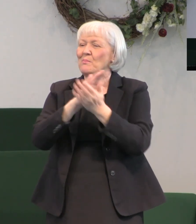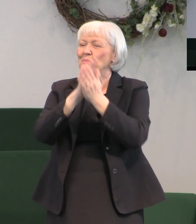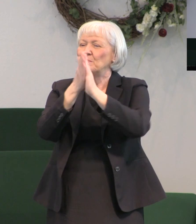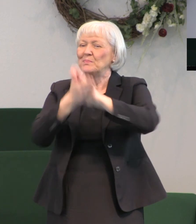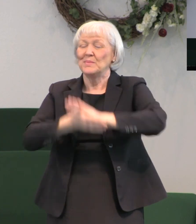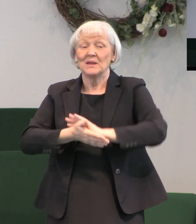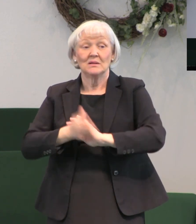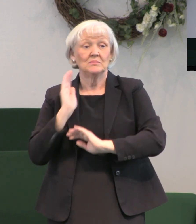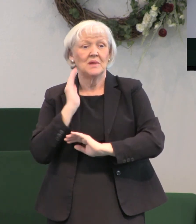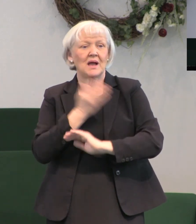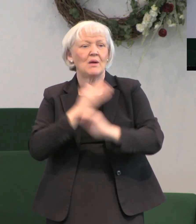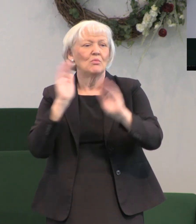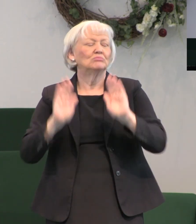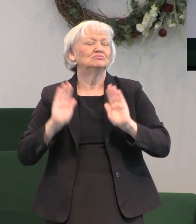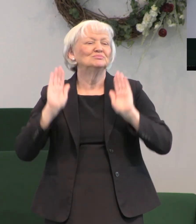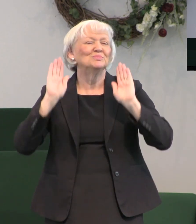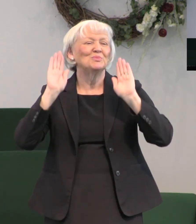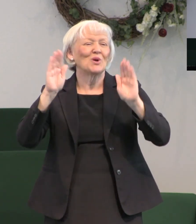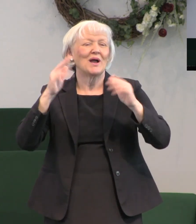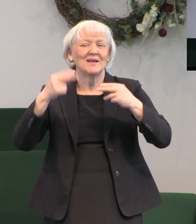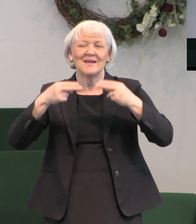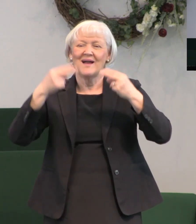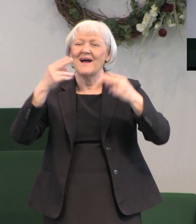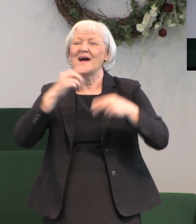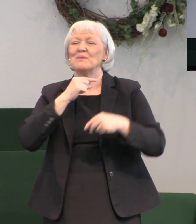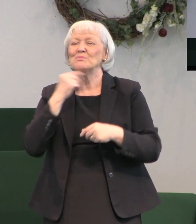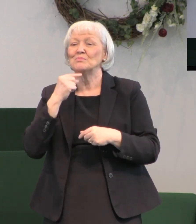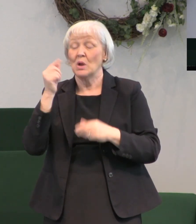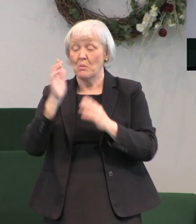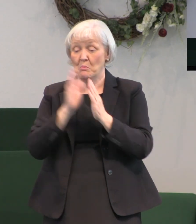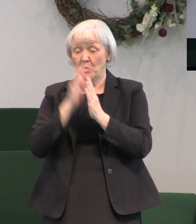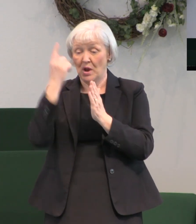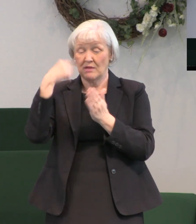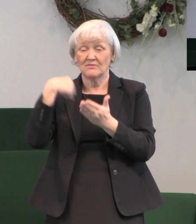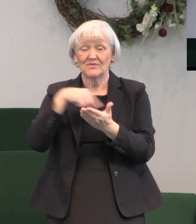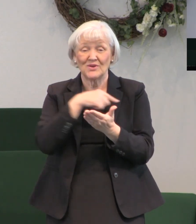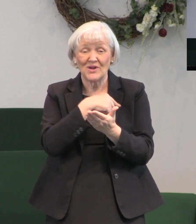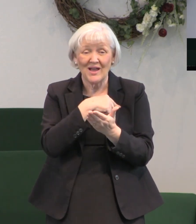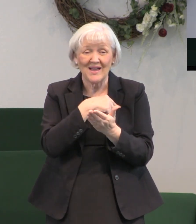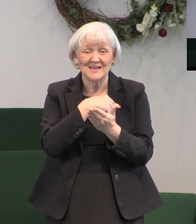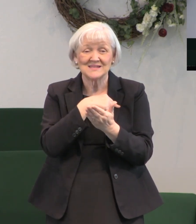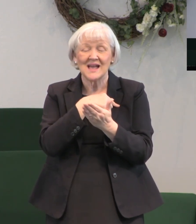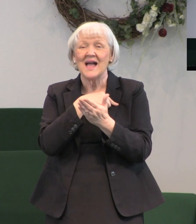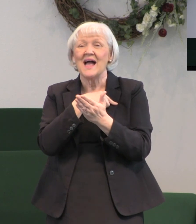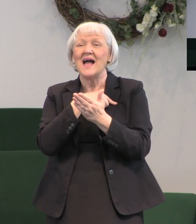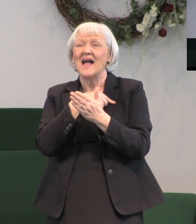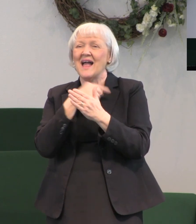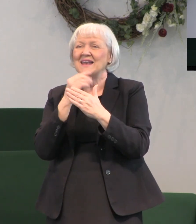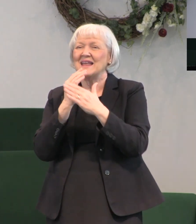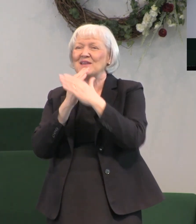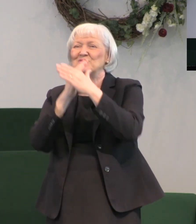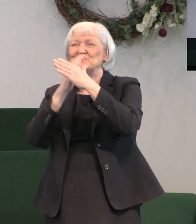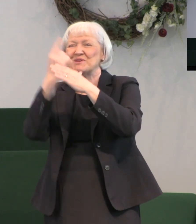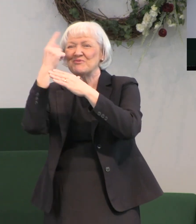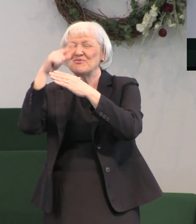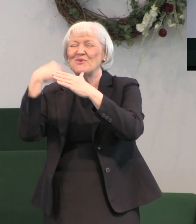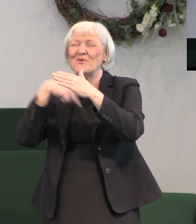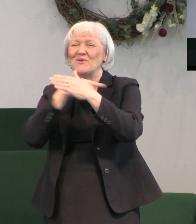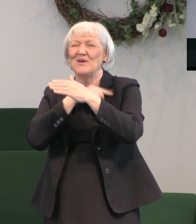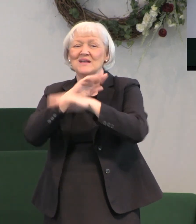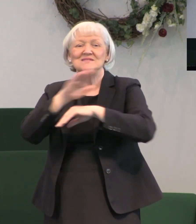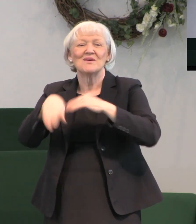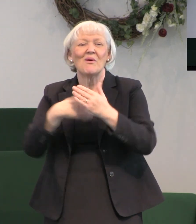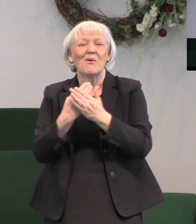our great high priest and pray for us and intercede for us all the time and help us when we